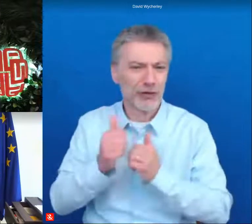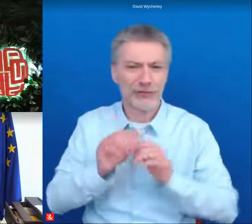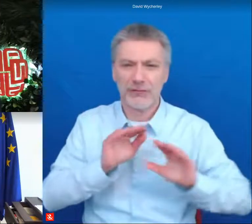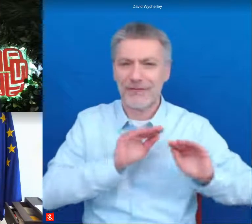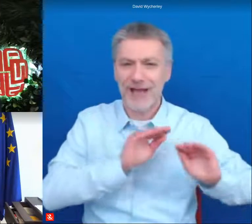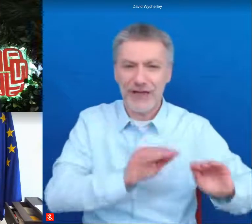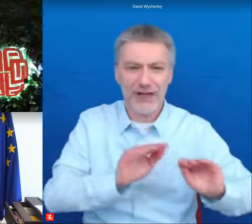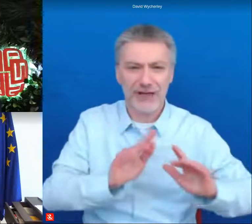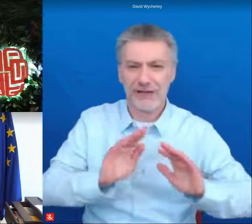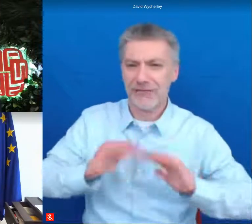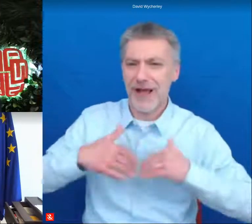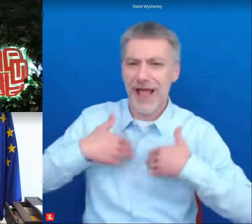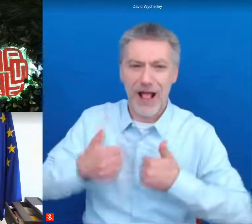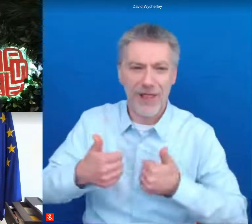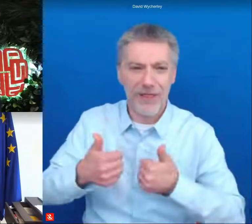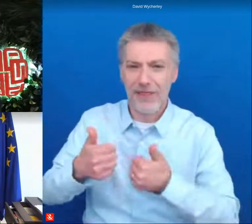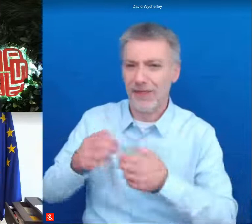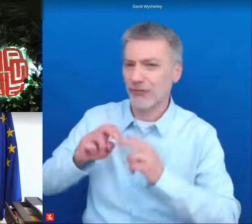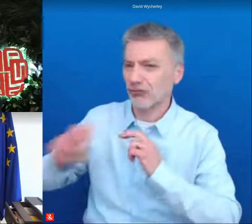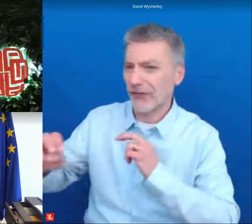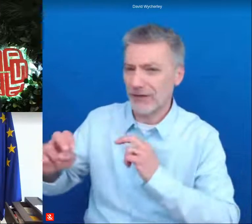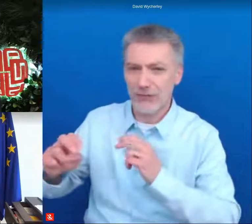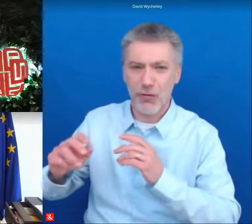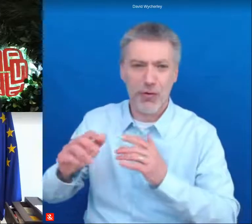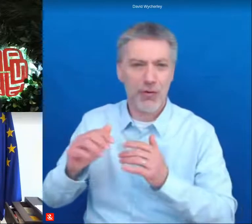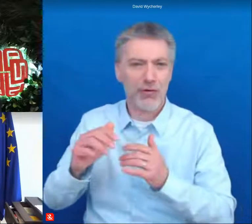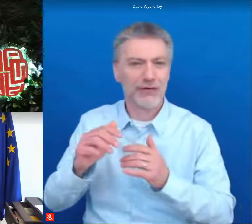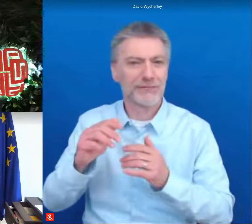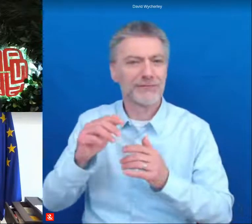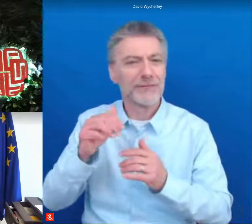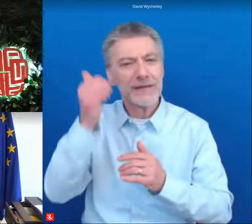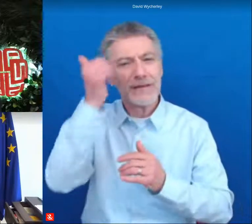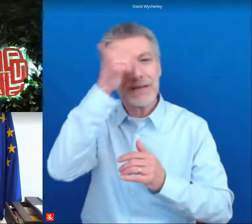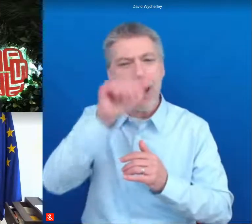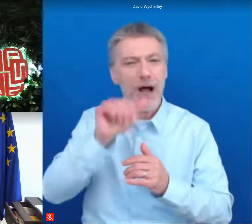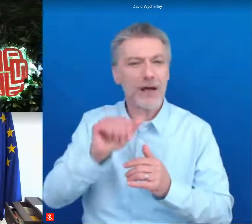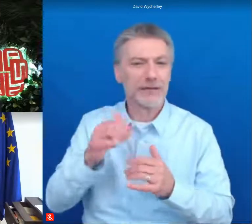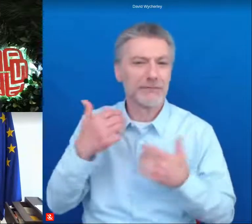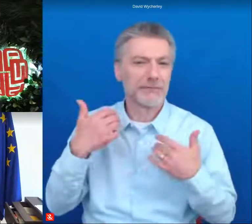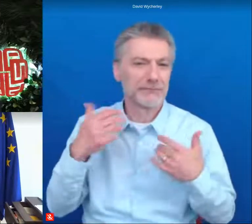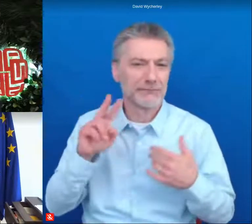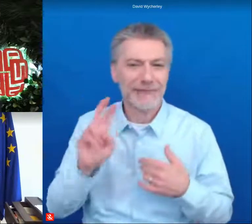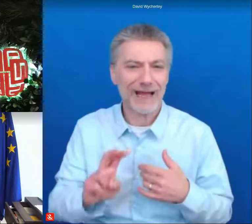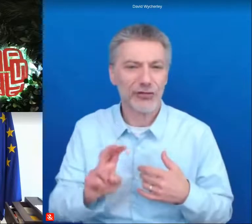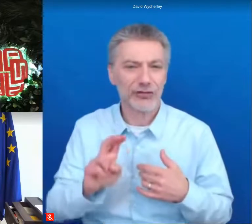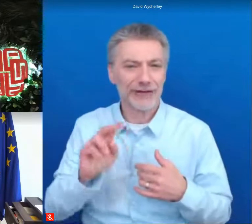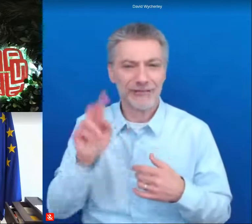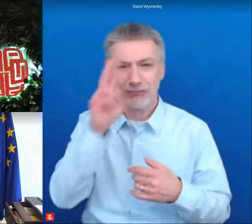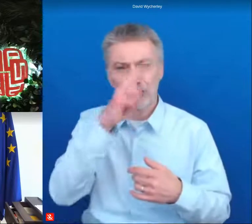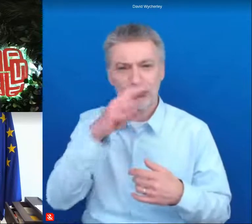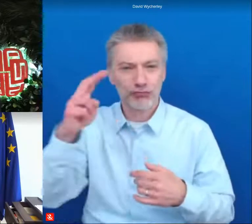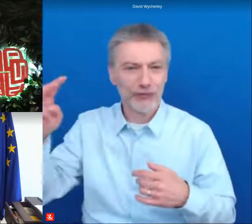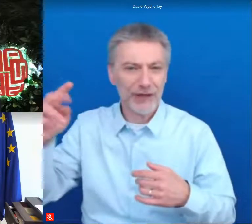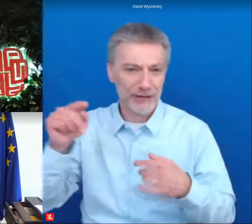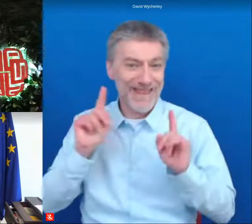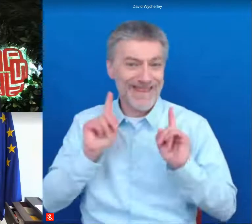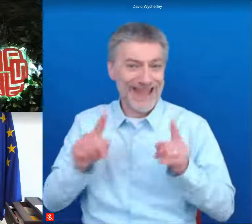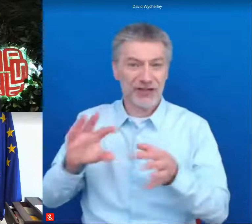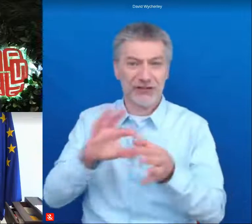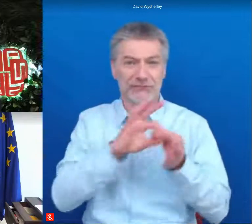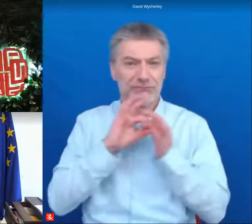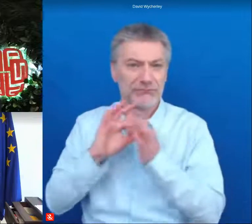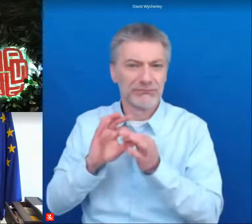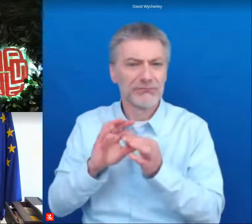healthcare to green public transport smart energy degrees grids and so on in other words social cohesion which